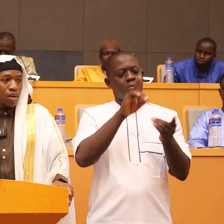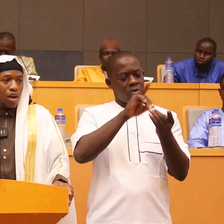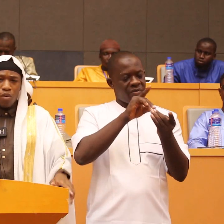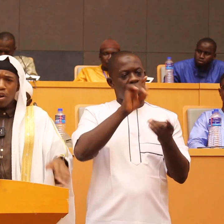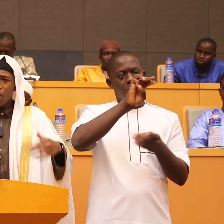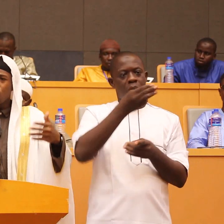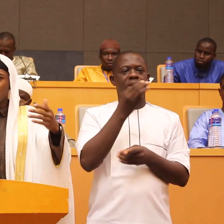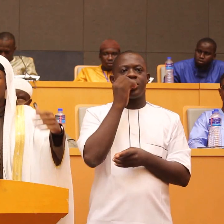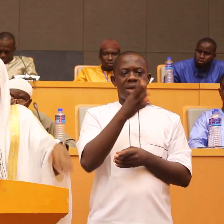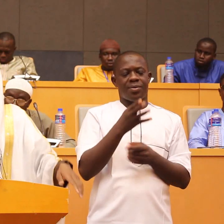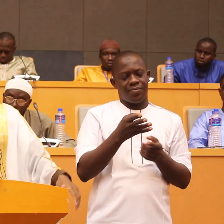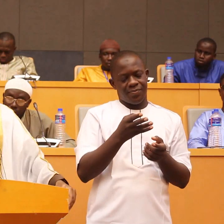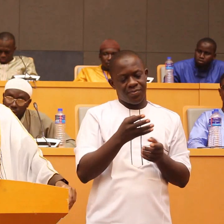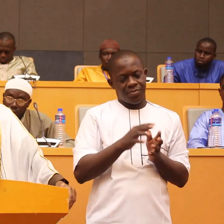says